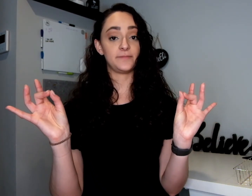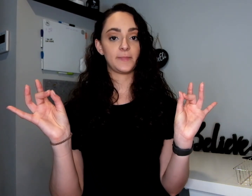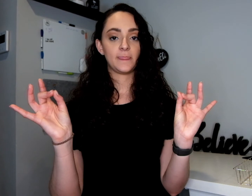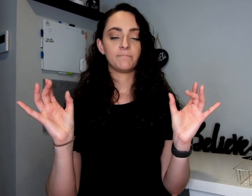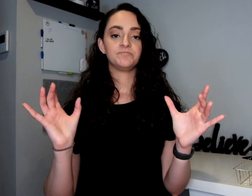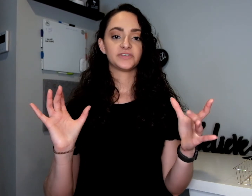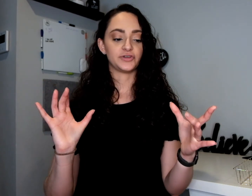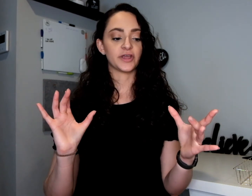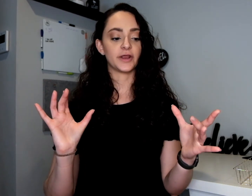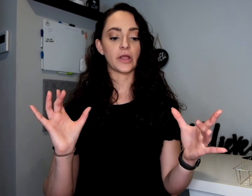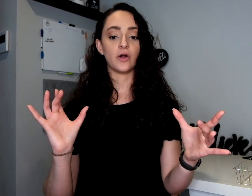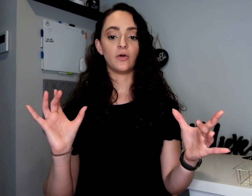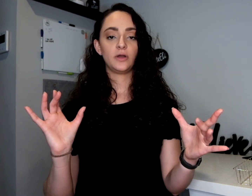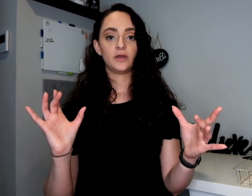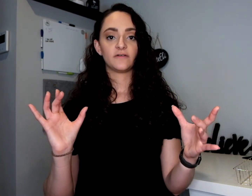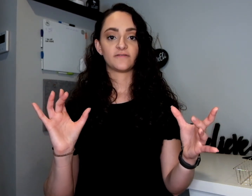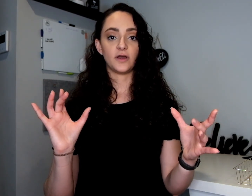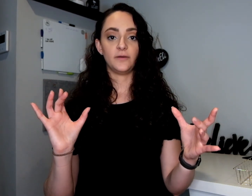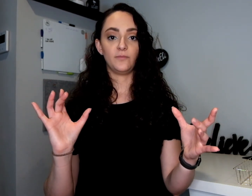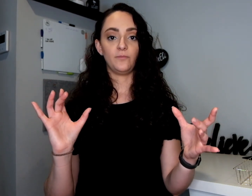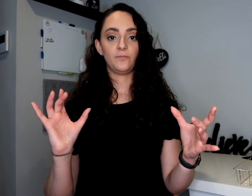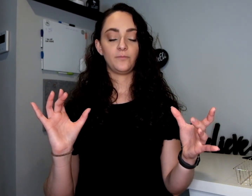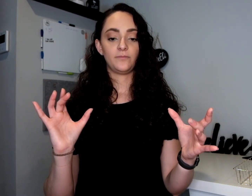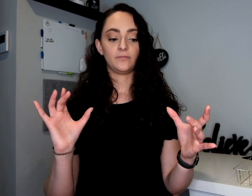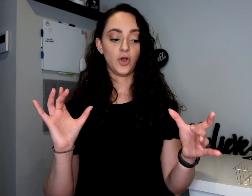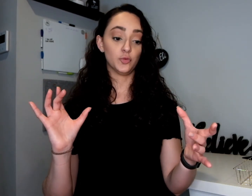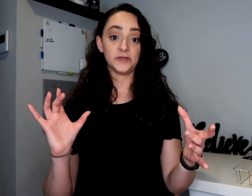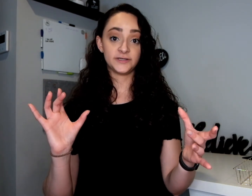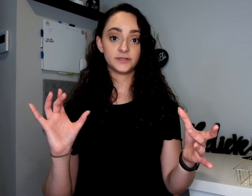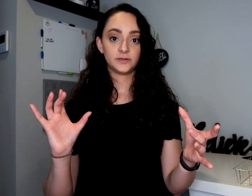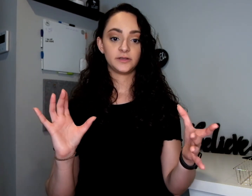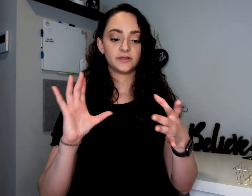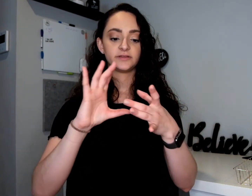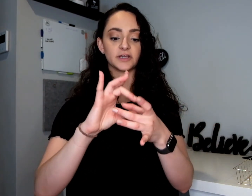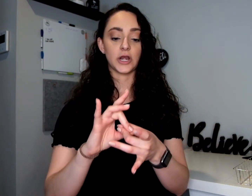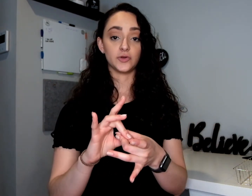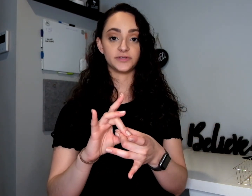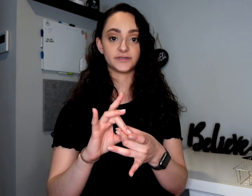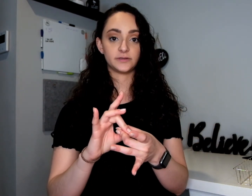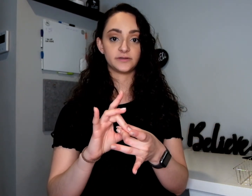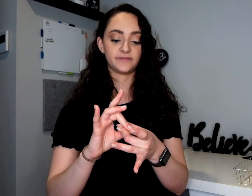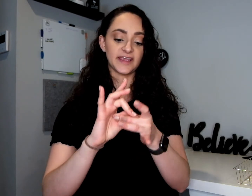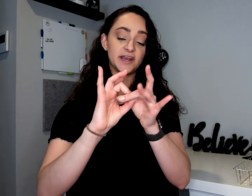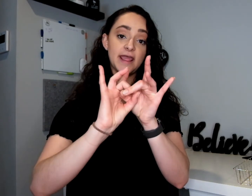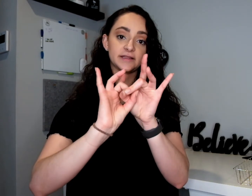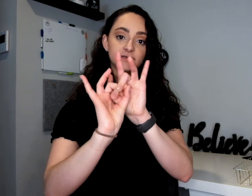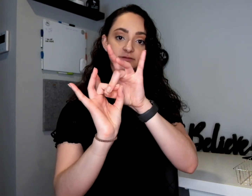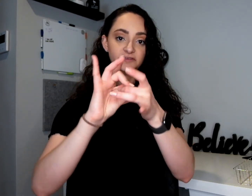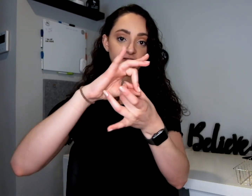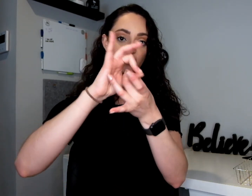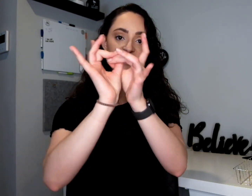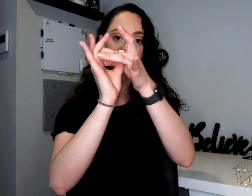So you're going to go from opened to closed. They connect. You see they're connected.